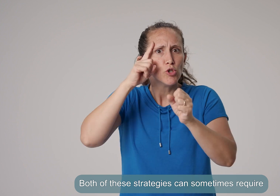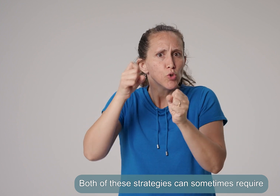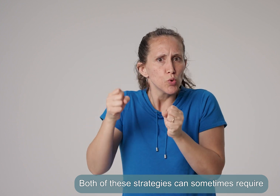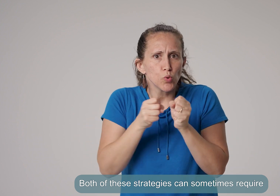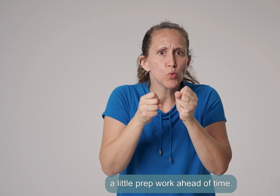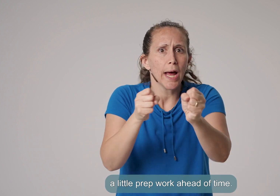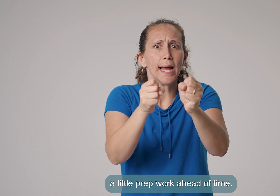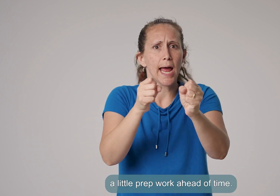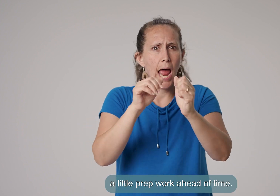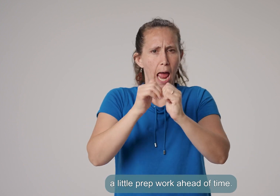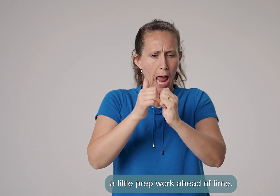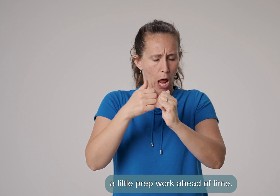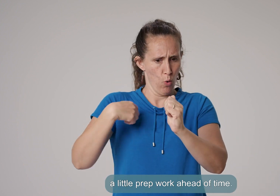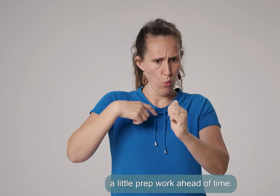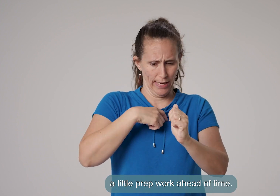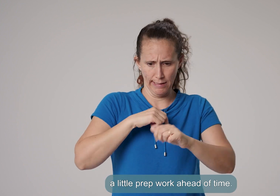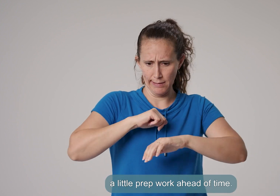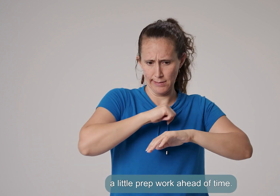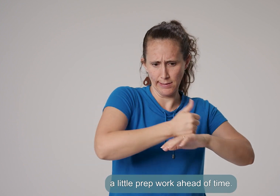require a little prep work ahead of time.